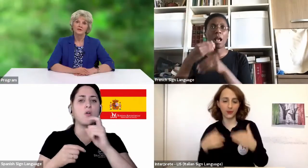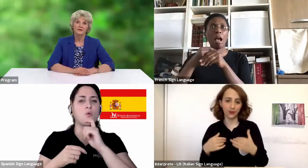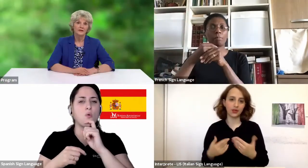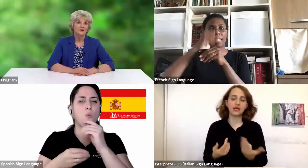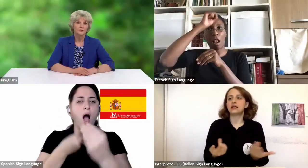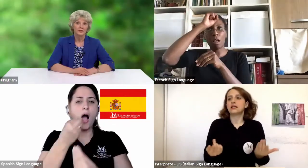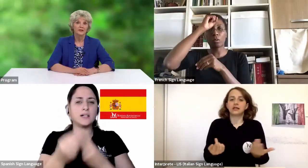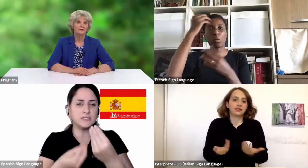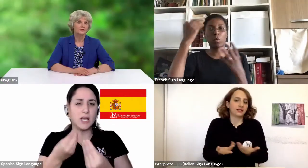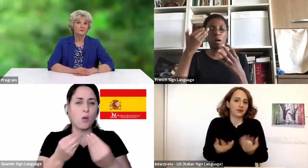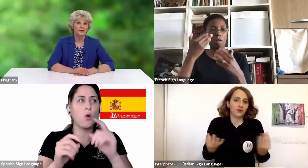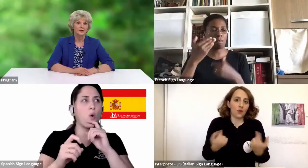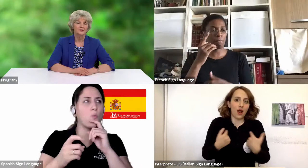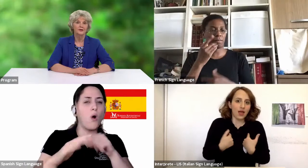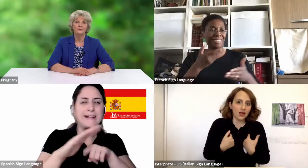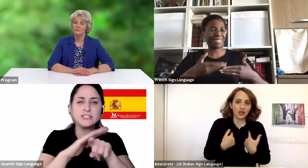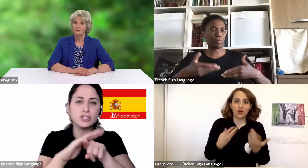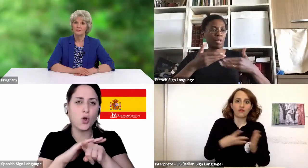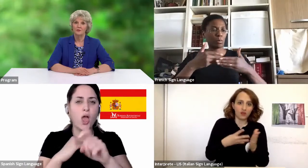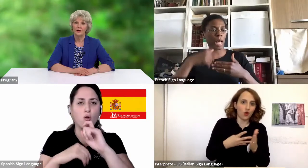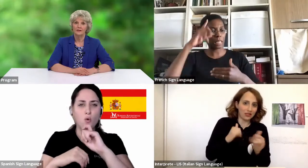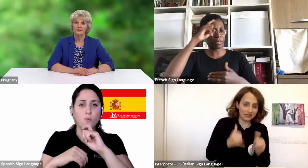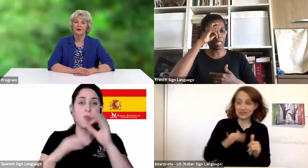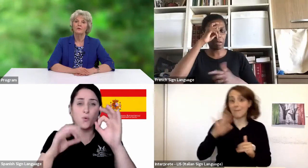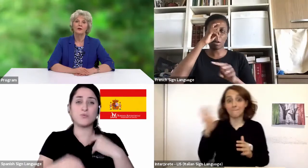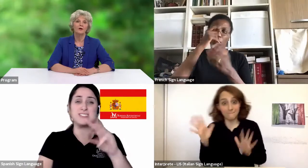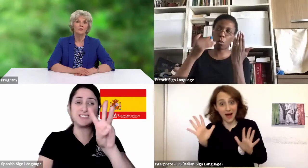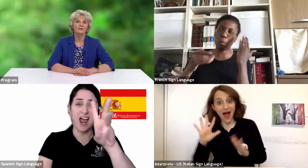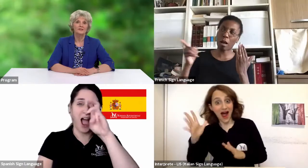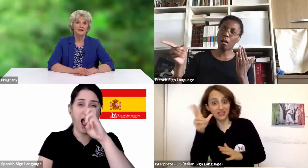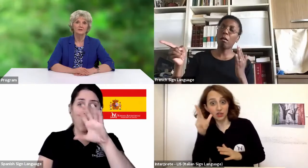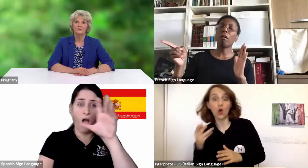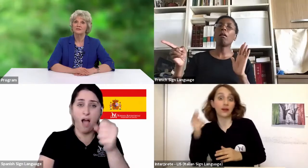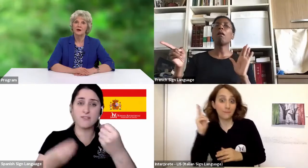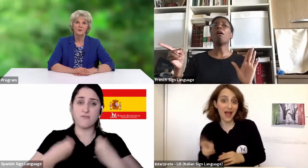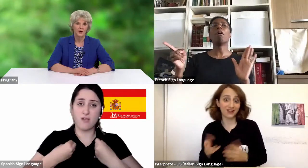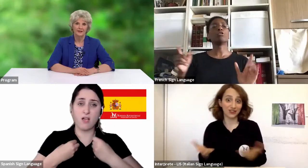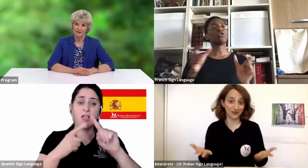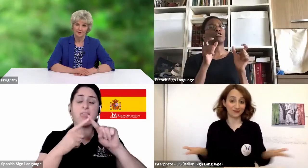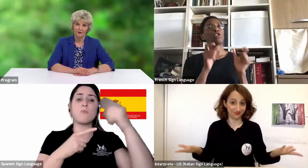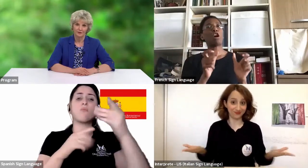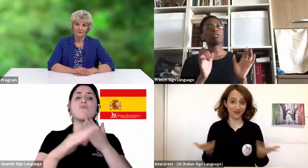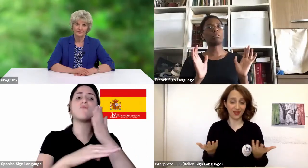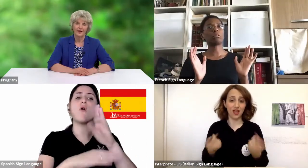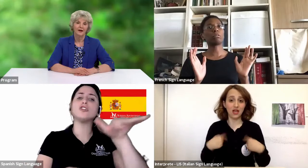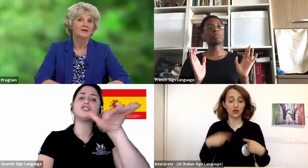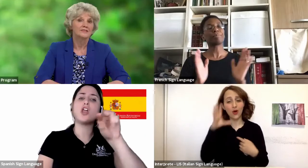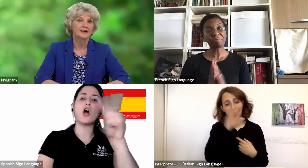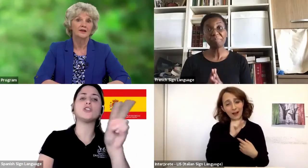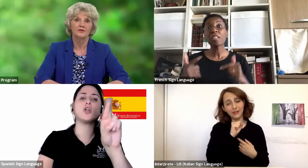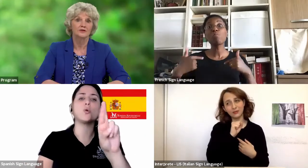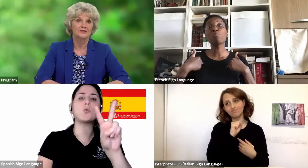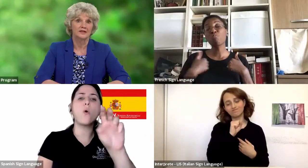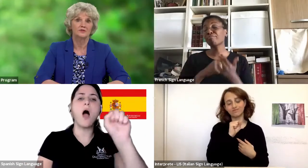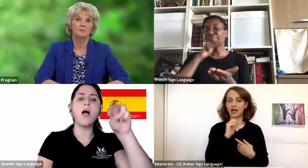After living in Burundi for three years, we moved to Rwanda when our oldest son was not quite a year old. Our